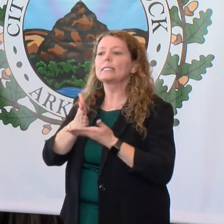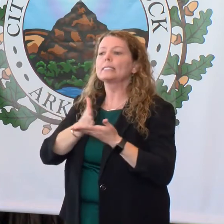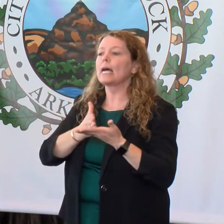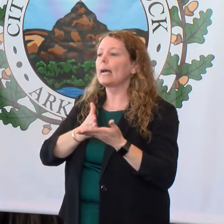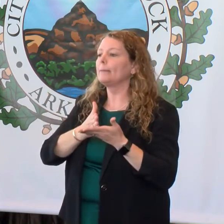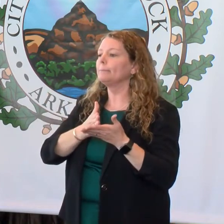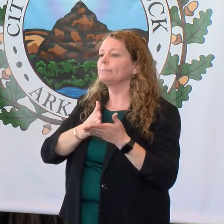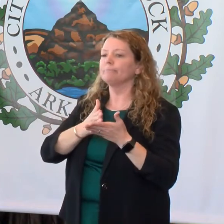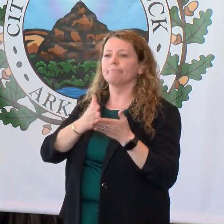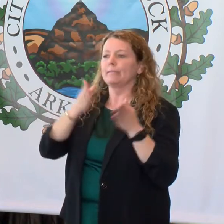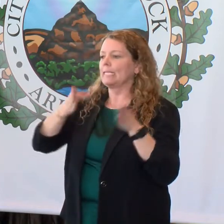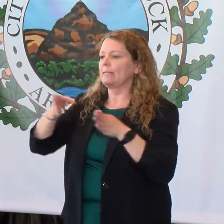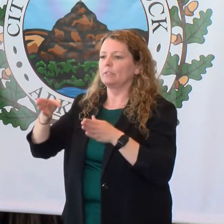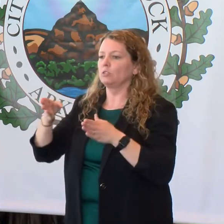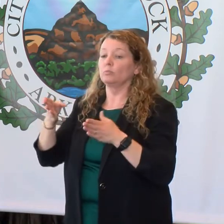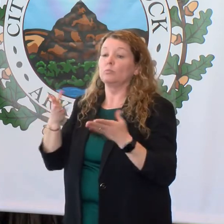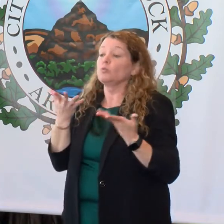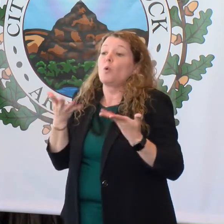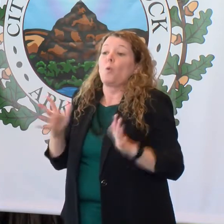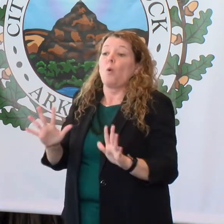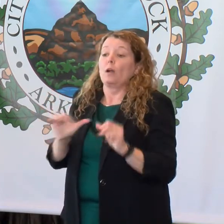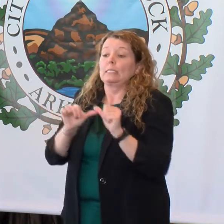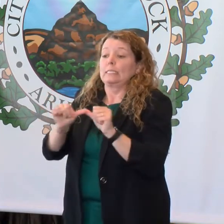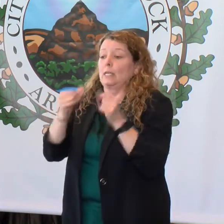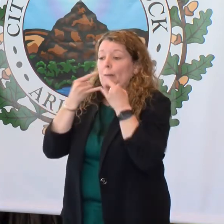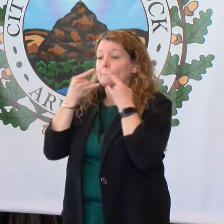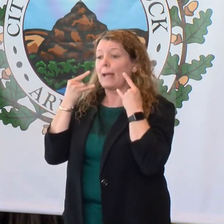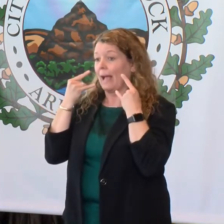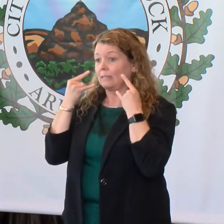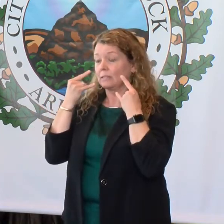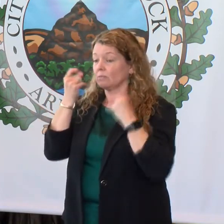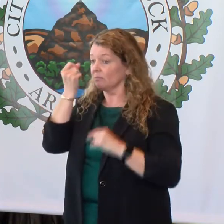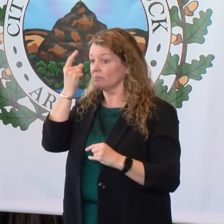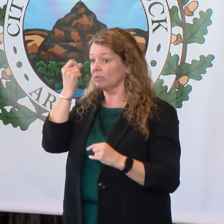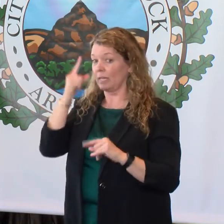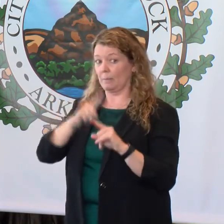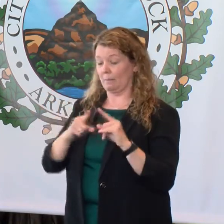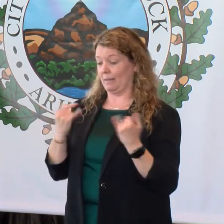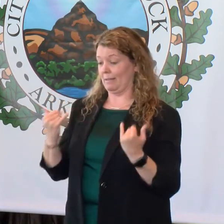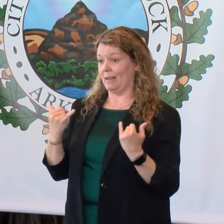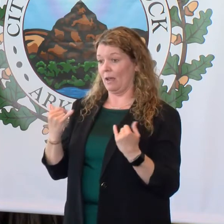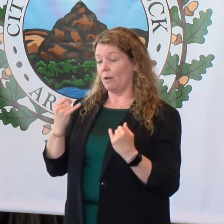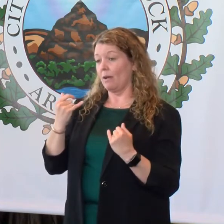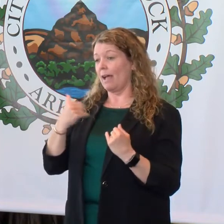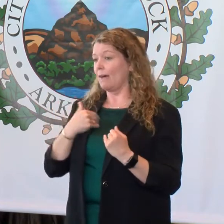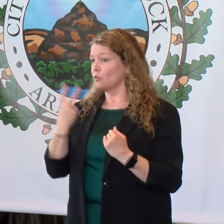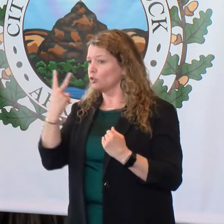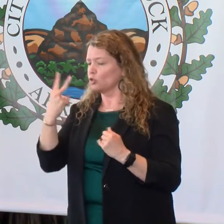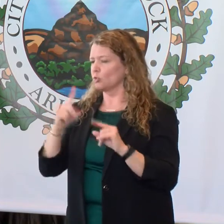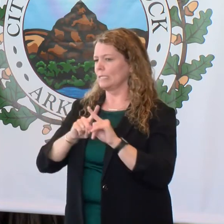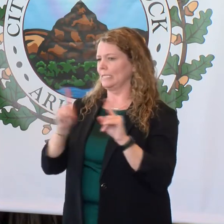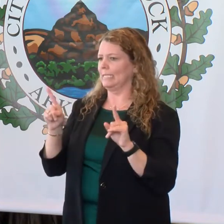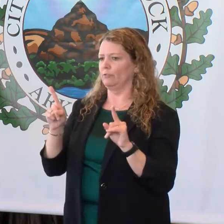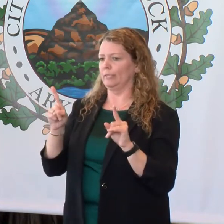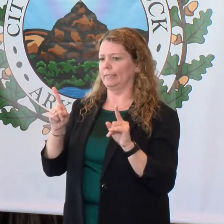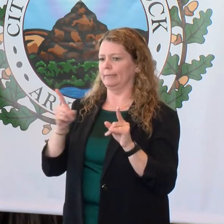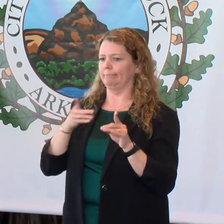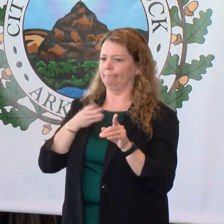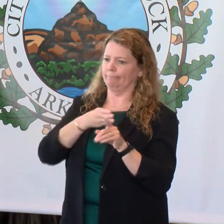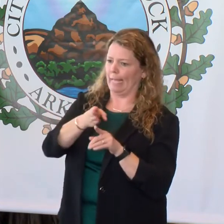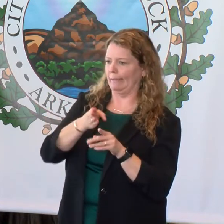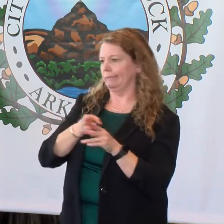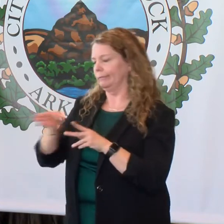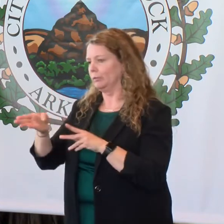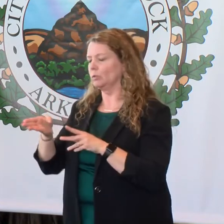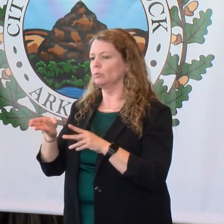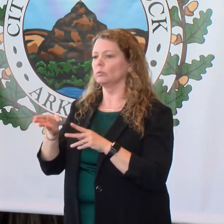want to continue to do it. We're in the middle of two different faiths right now, whether